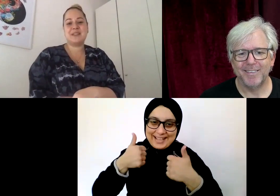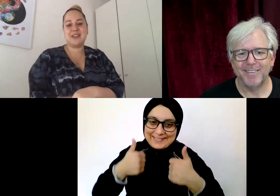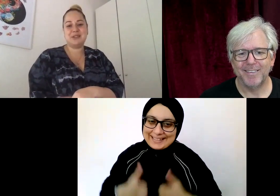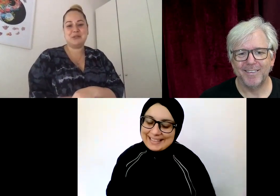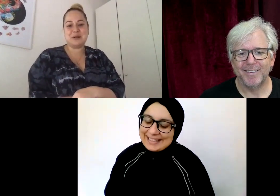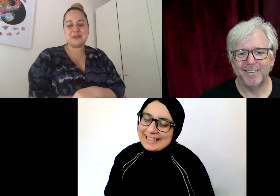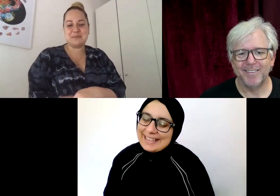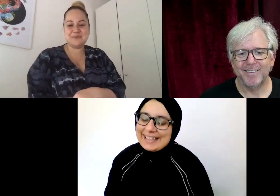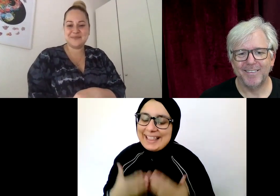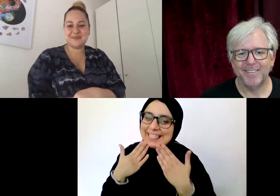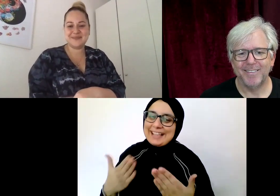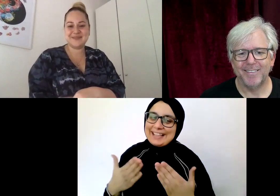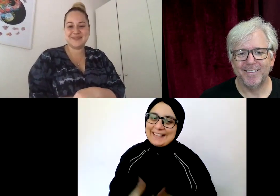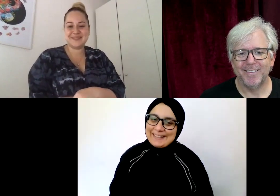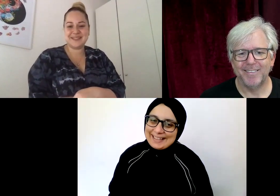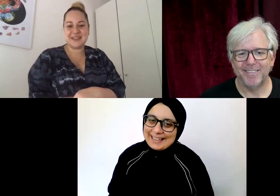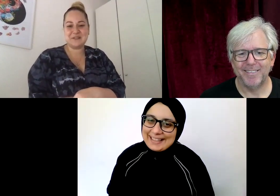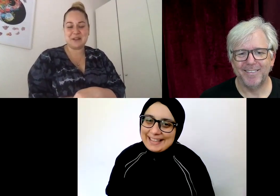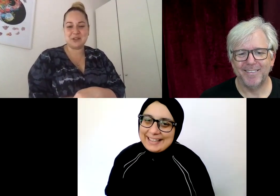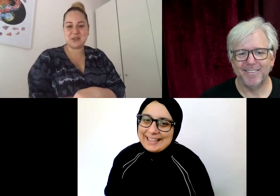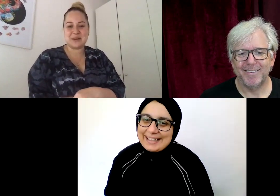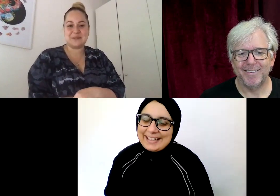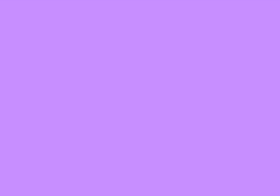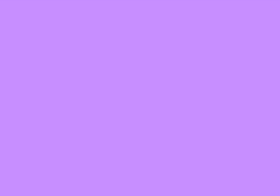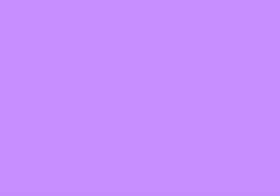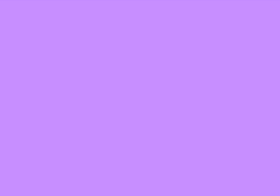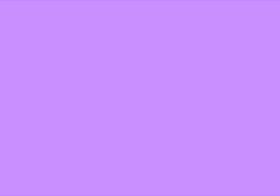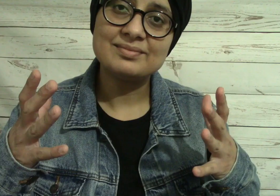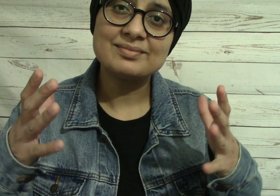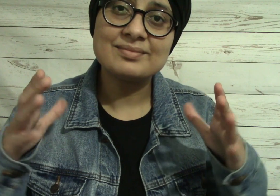Thank you. You're welcome. Thank you very much as well.